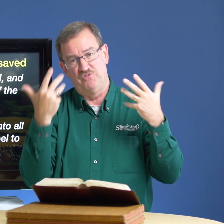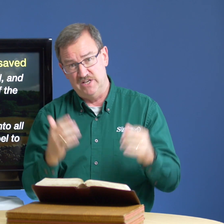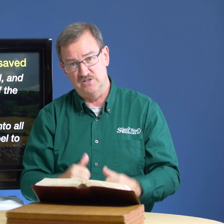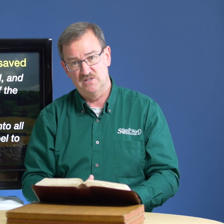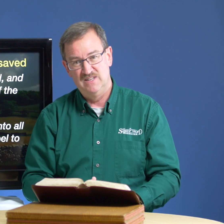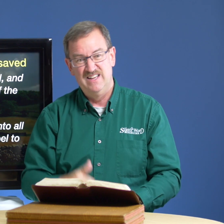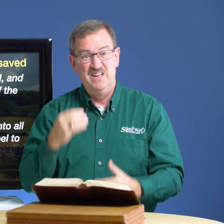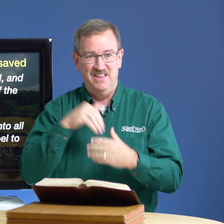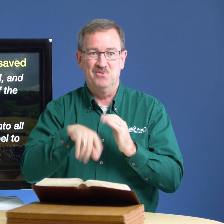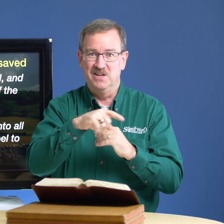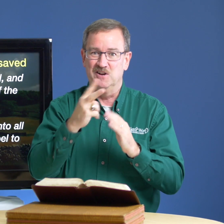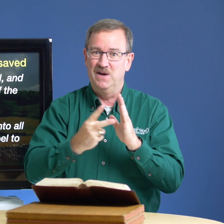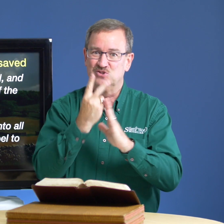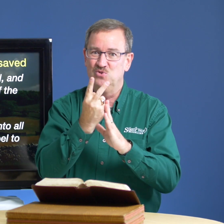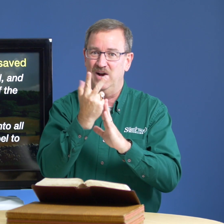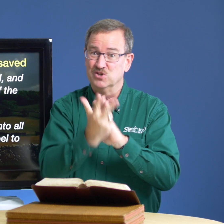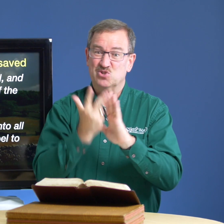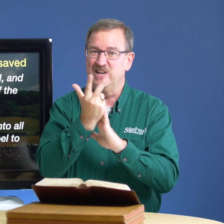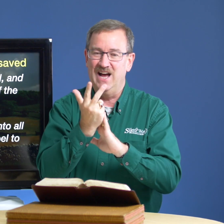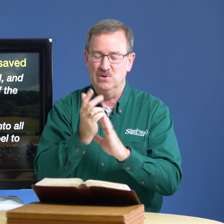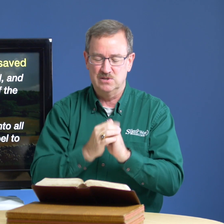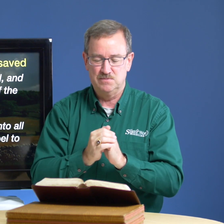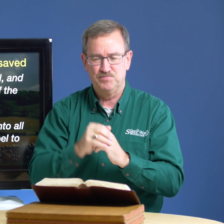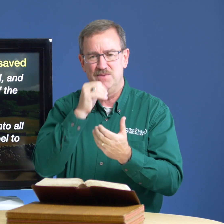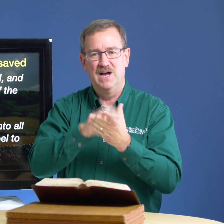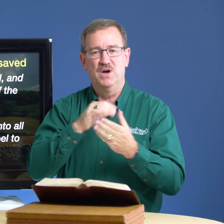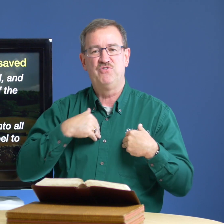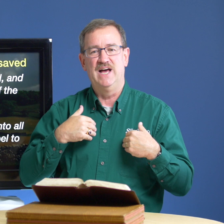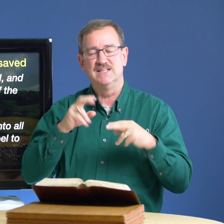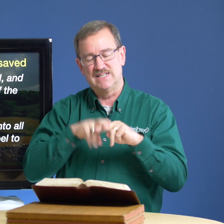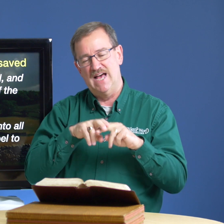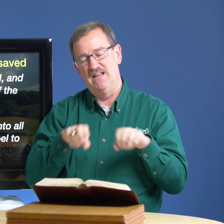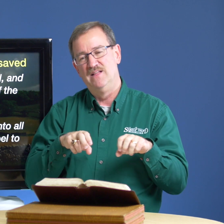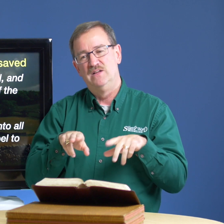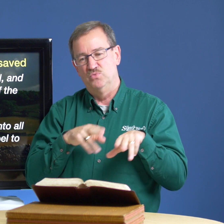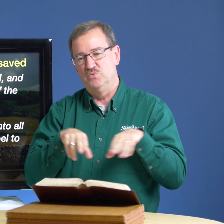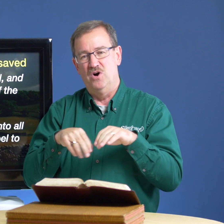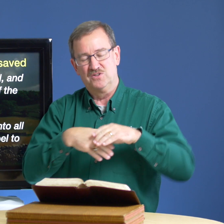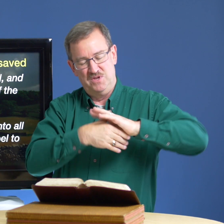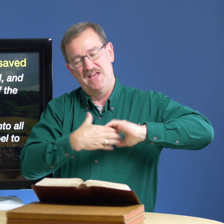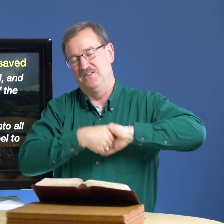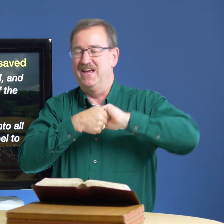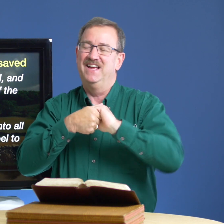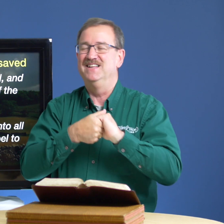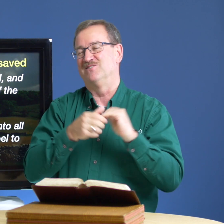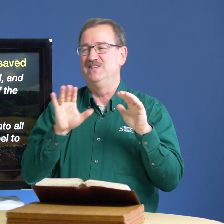finished they were in there about two hours three hours my wife and i sat we walked we held hands we